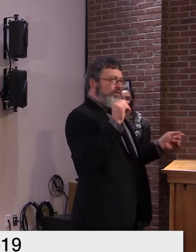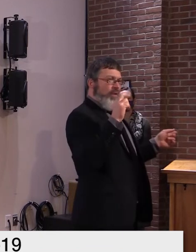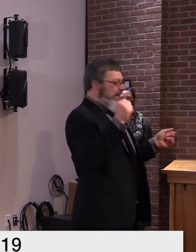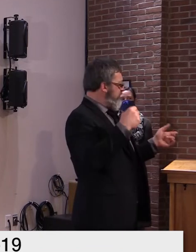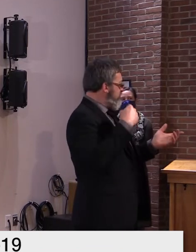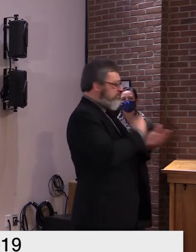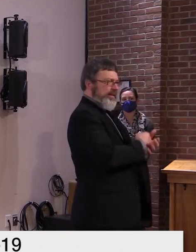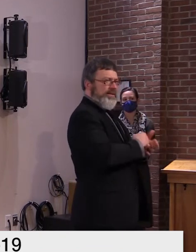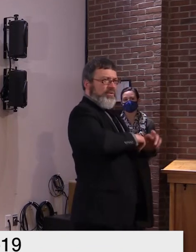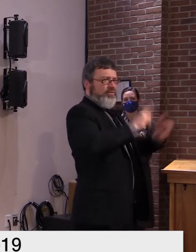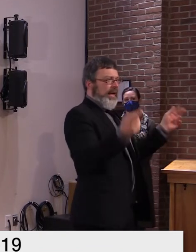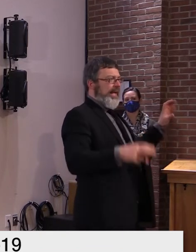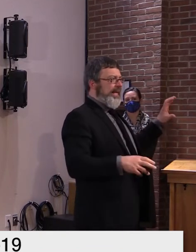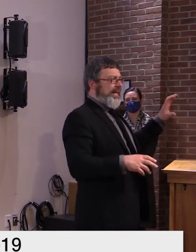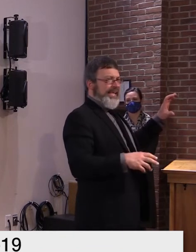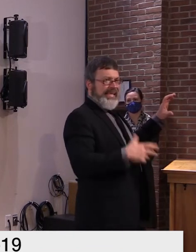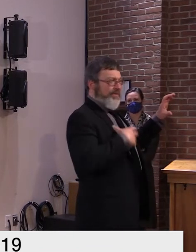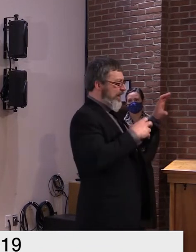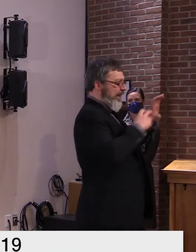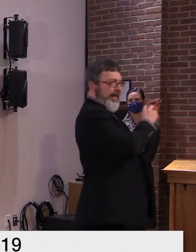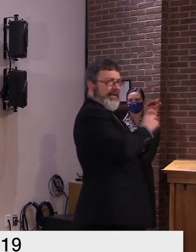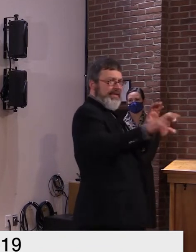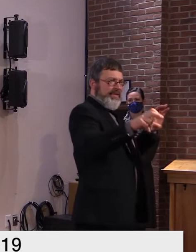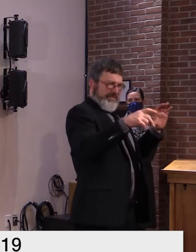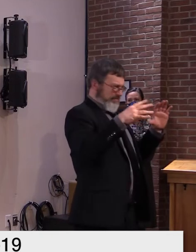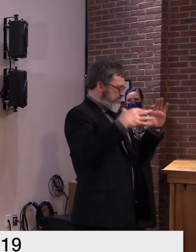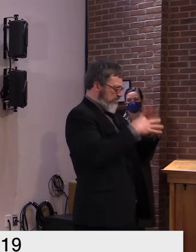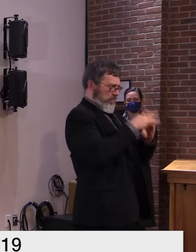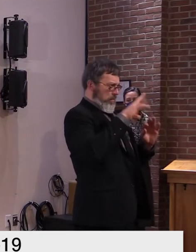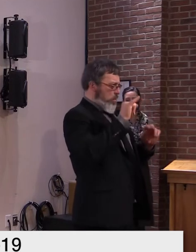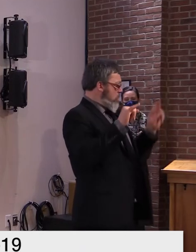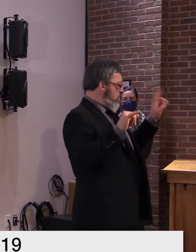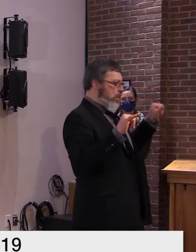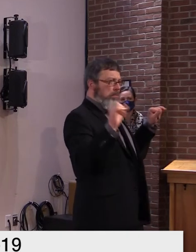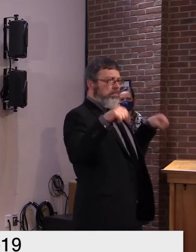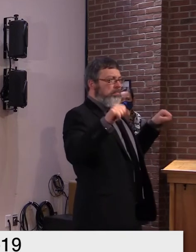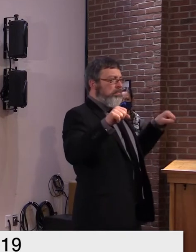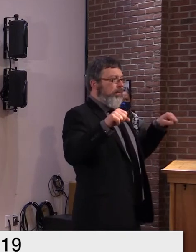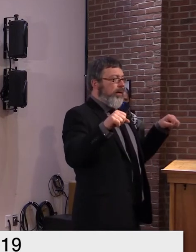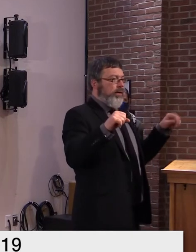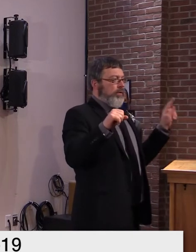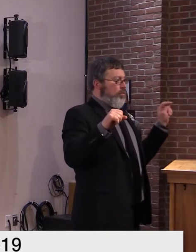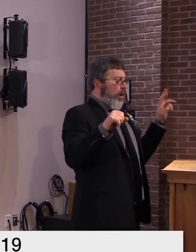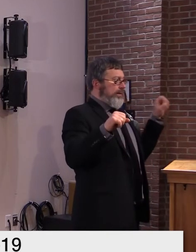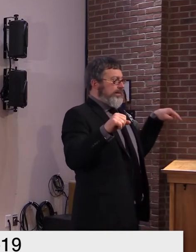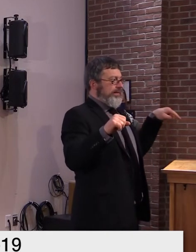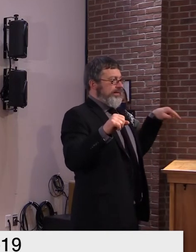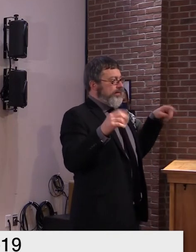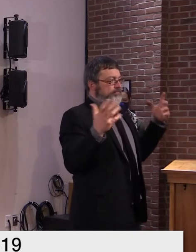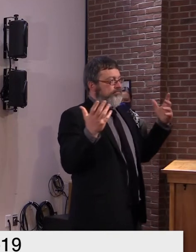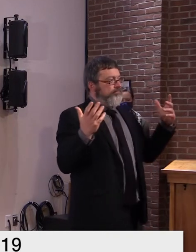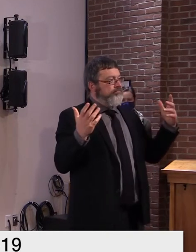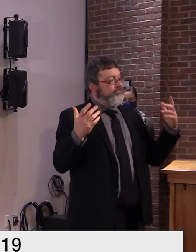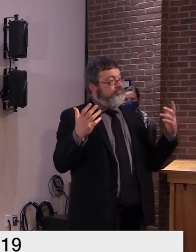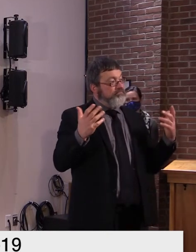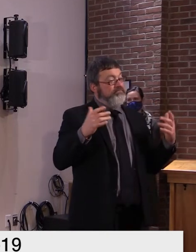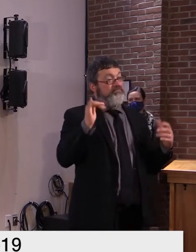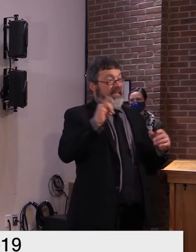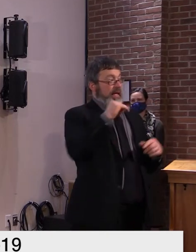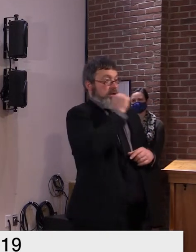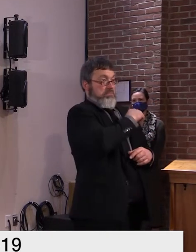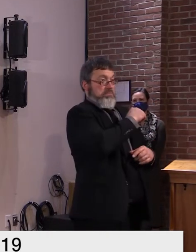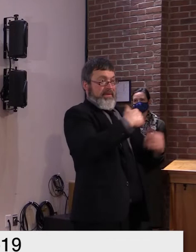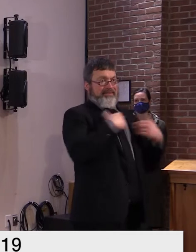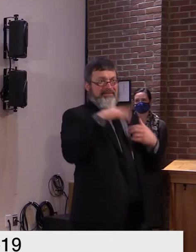in pretty good shape i mean we we started out with a half a billion dollars in there a little over 500 million we have about 250